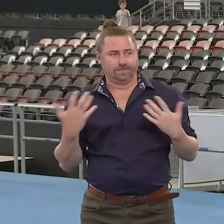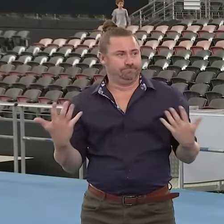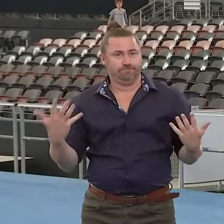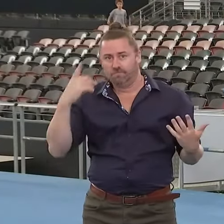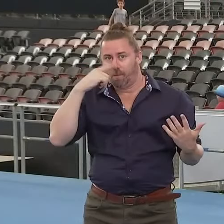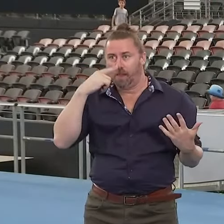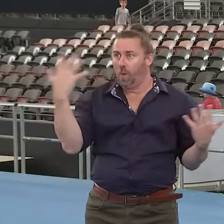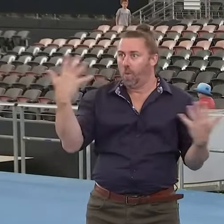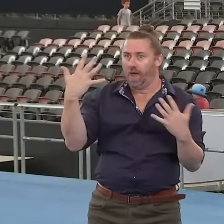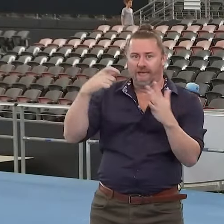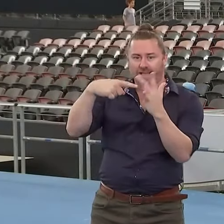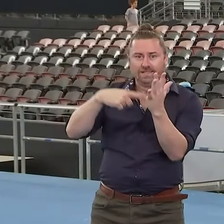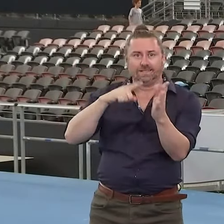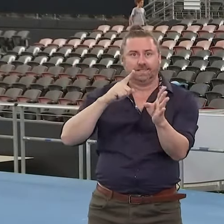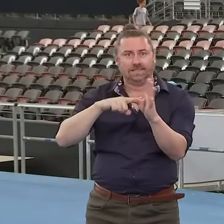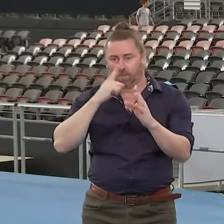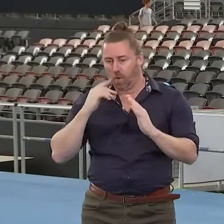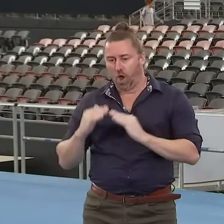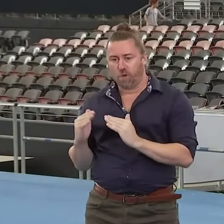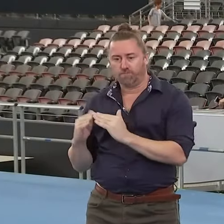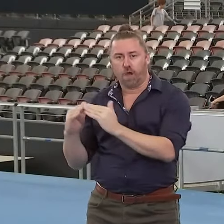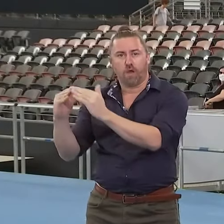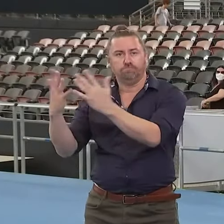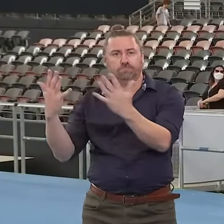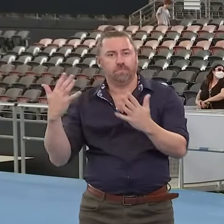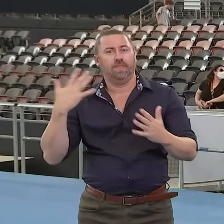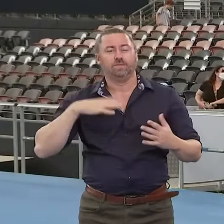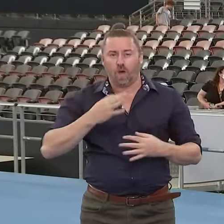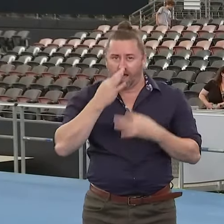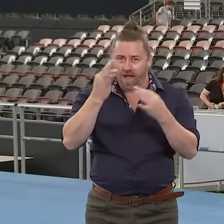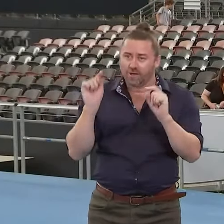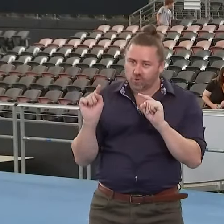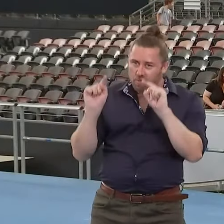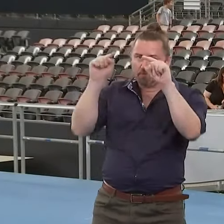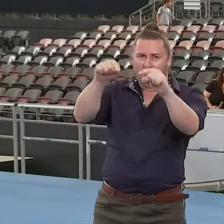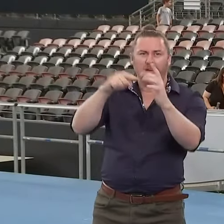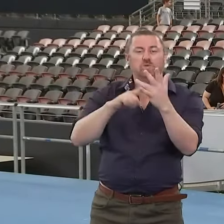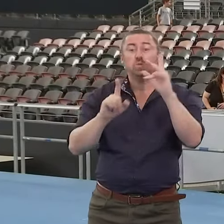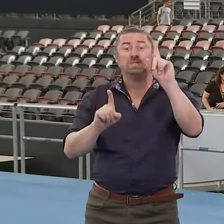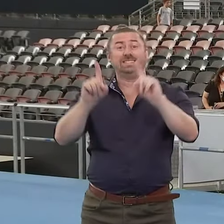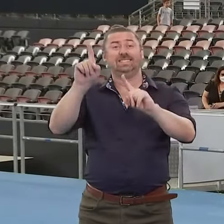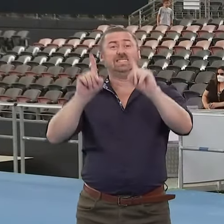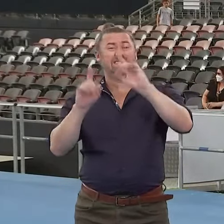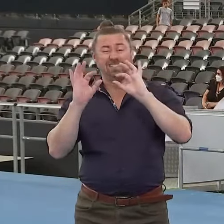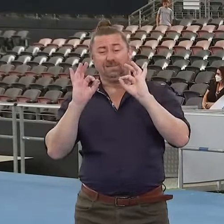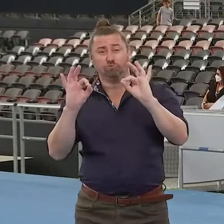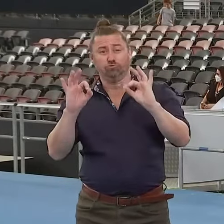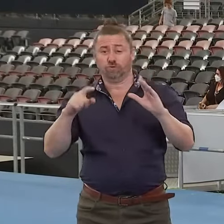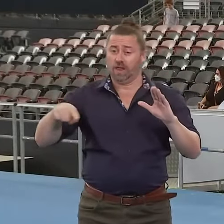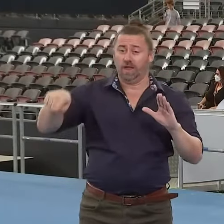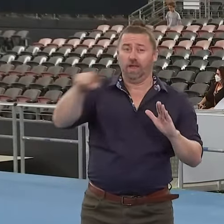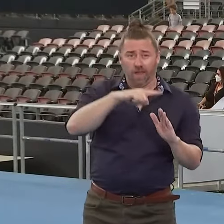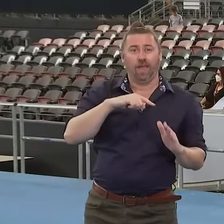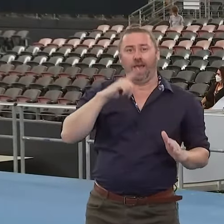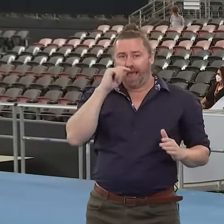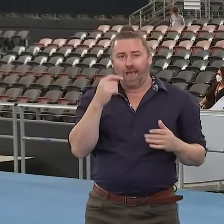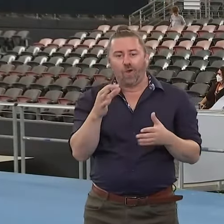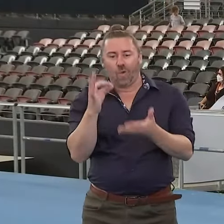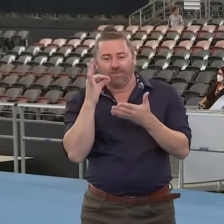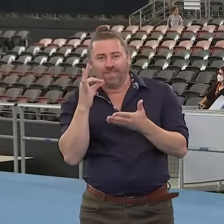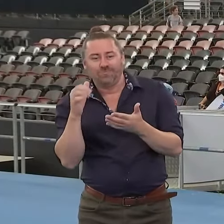of a lot of people are at home, which is what we've asked people to do. And, you know, I think it's